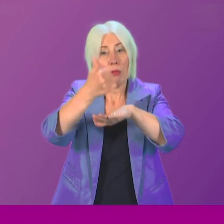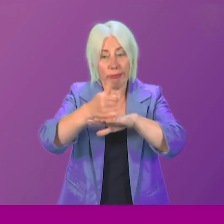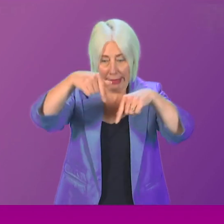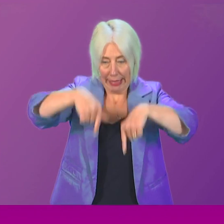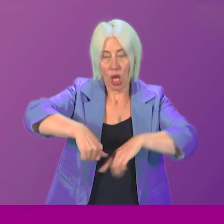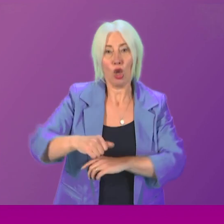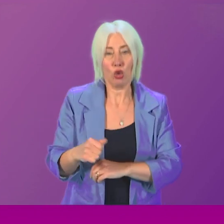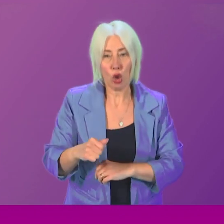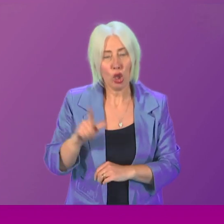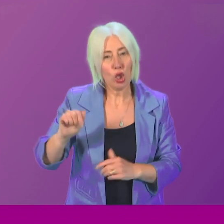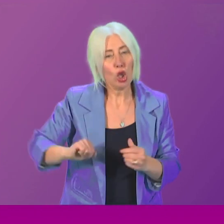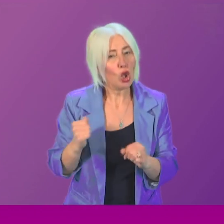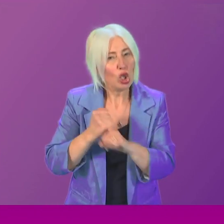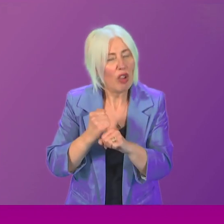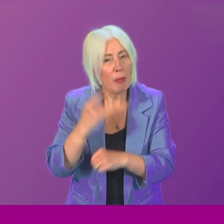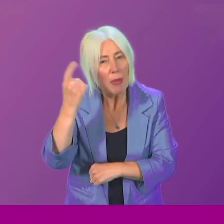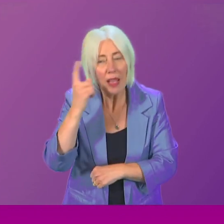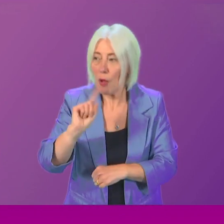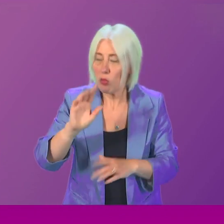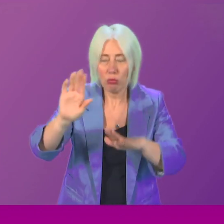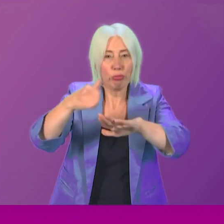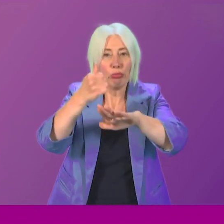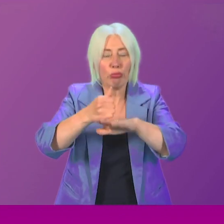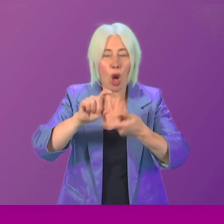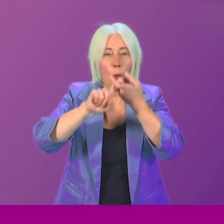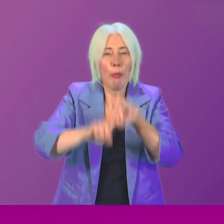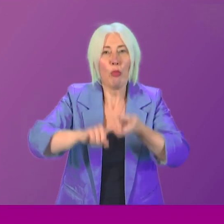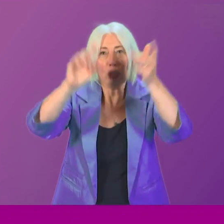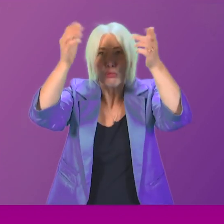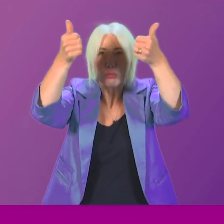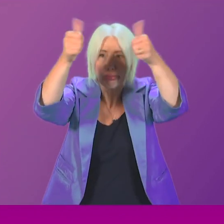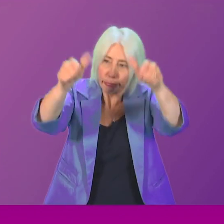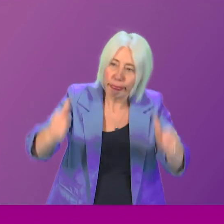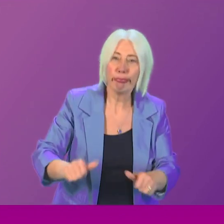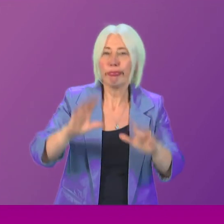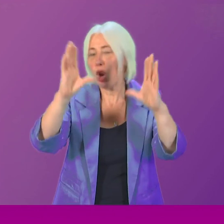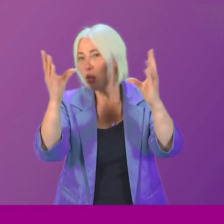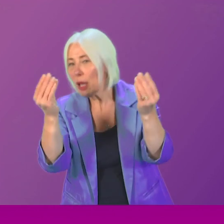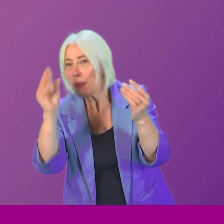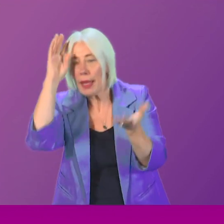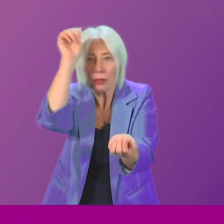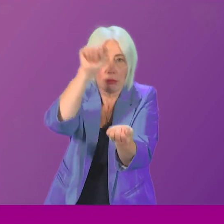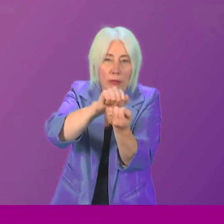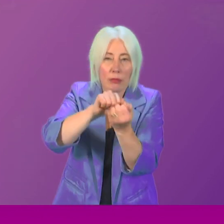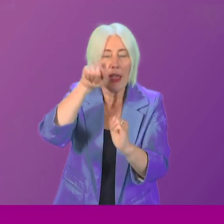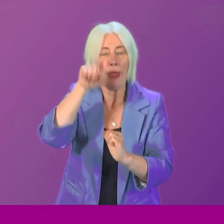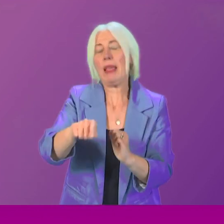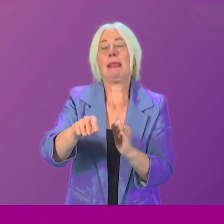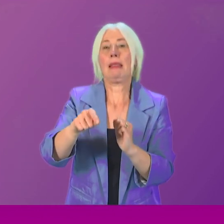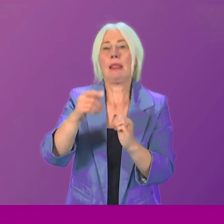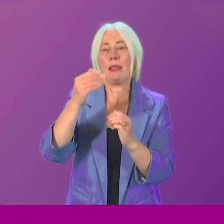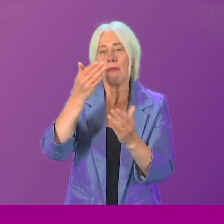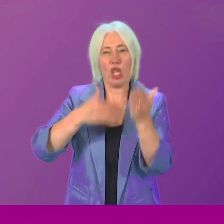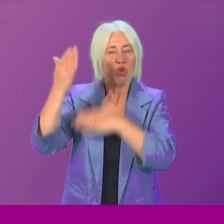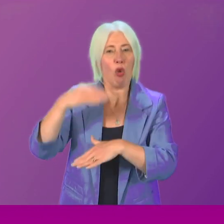So has the Scottish Government thought of erecting such a permanent monument to remember this dark moment of Scottish history